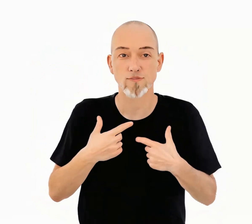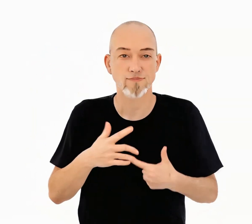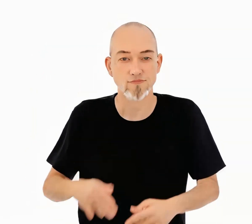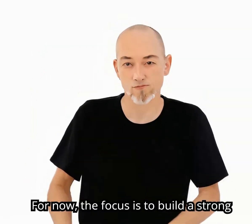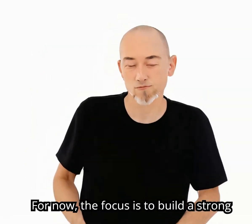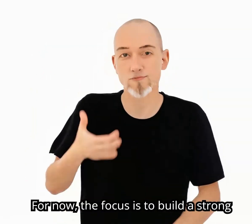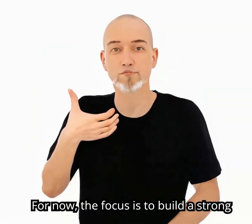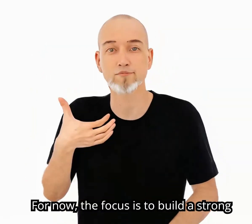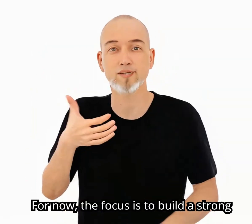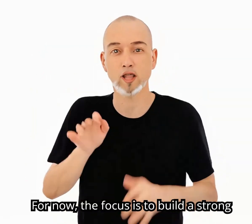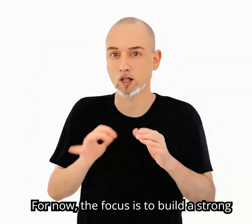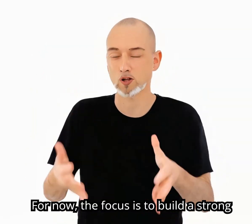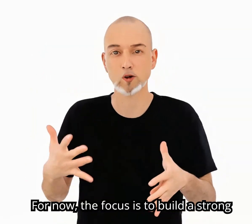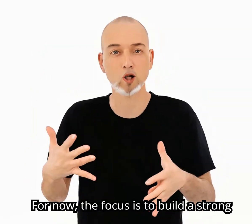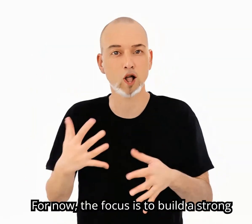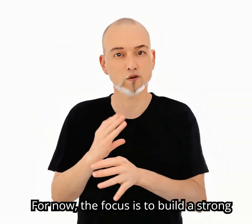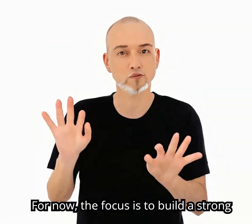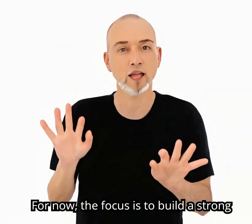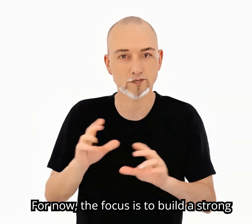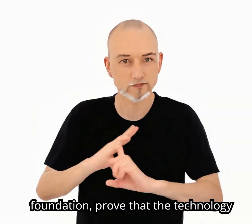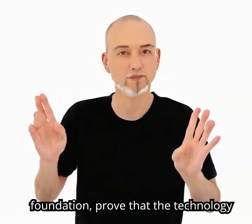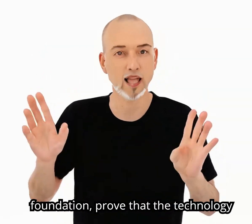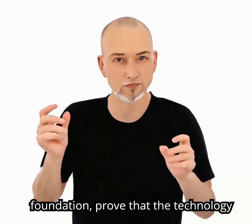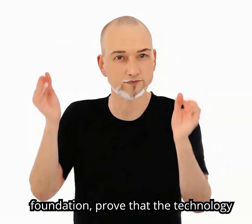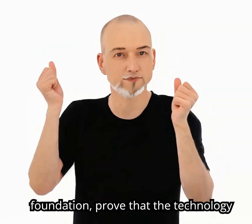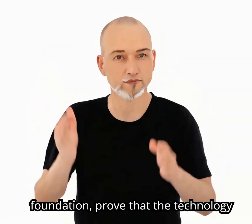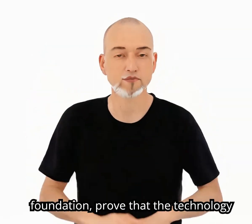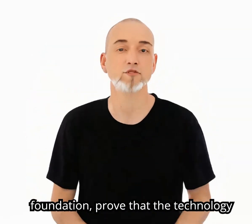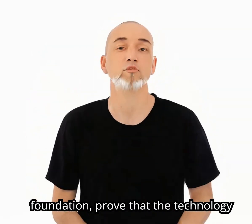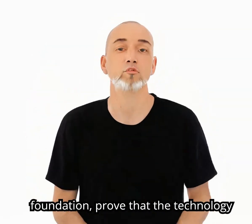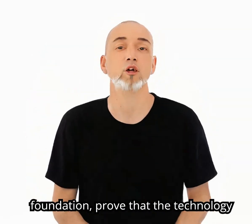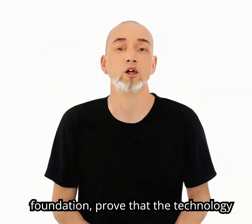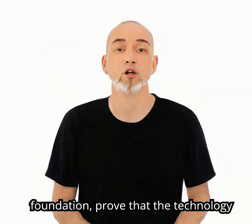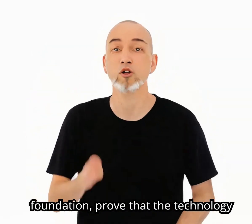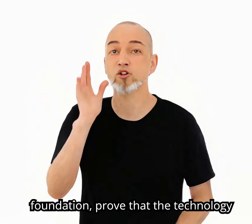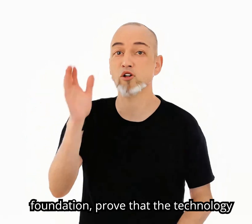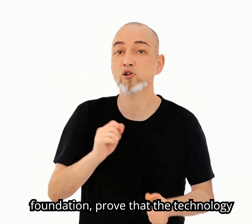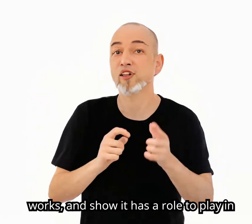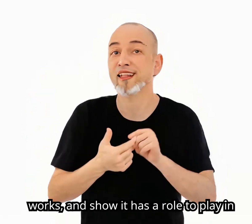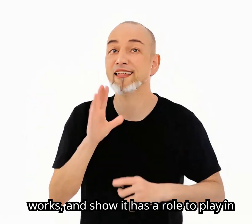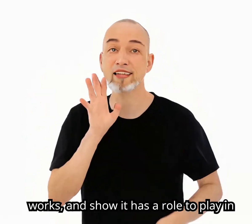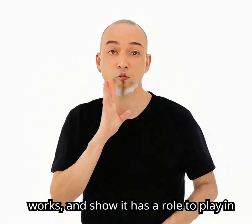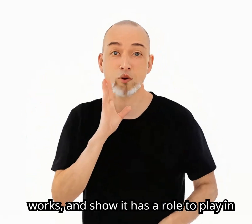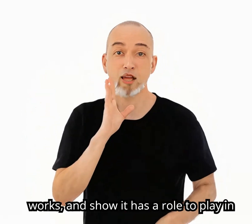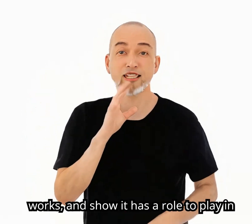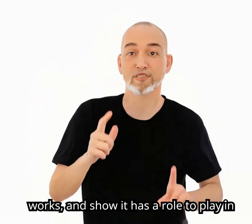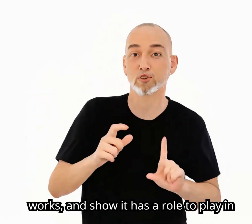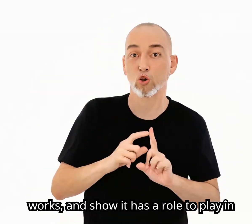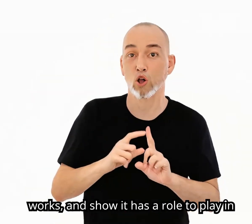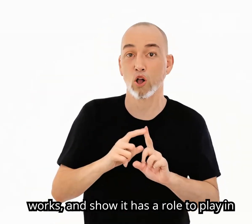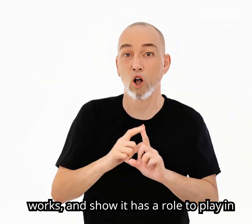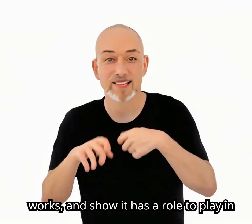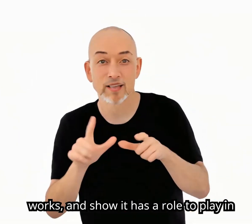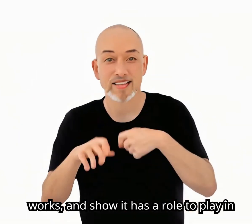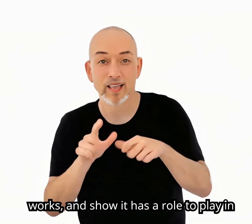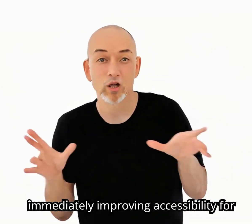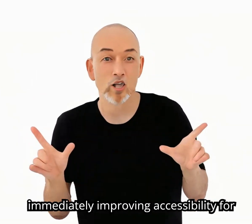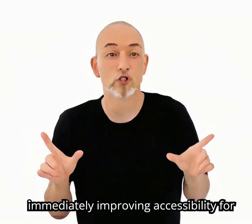For now, the focus is to build a strong foundation, prove that the technology works, and show it has a role to play in immediately